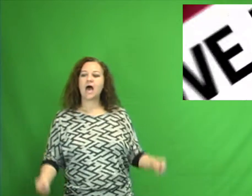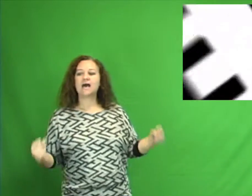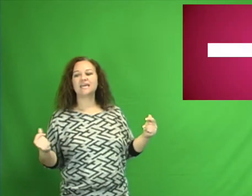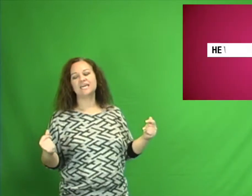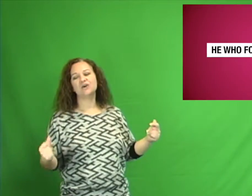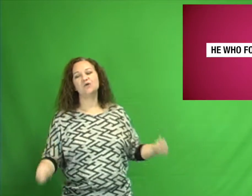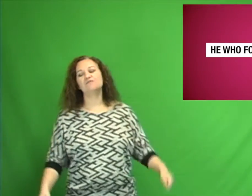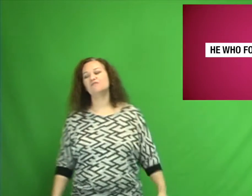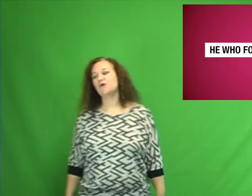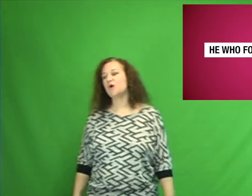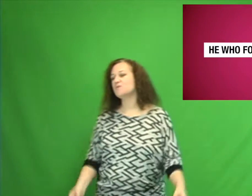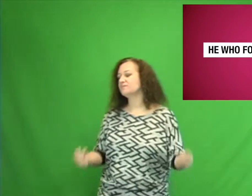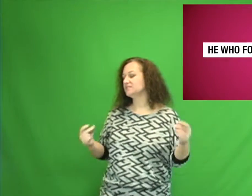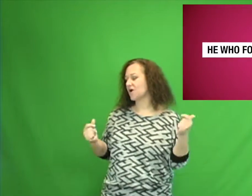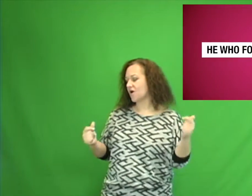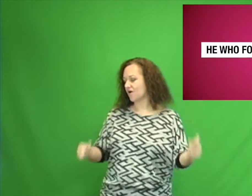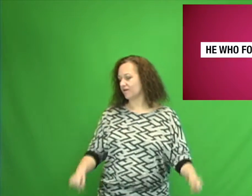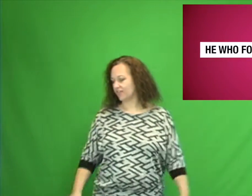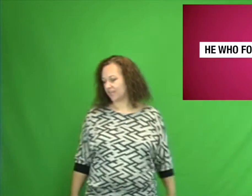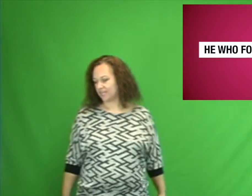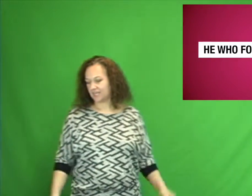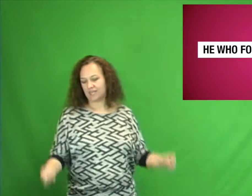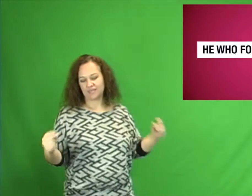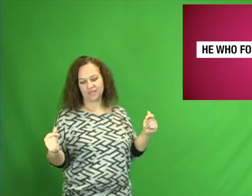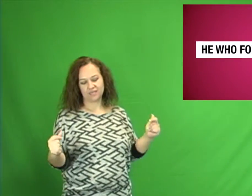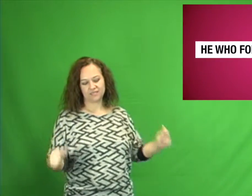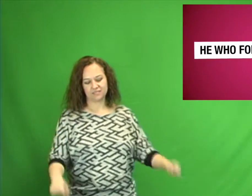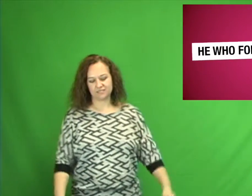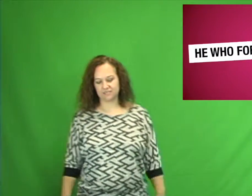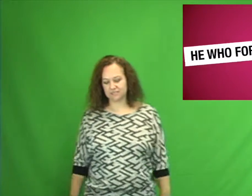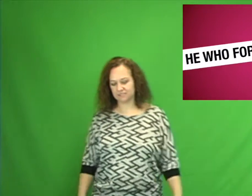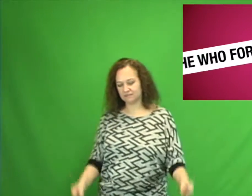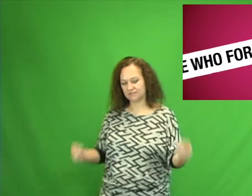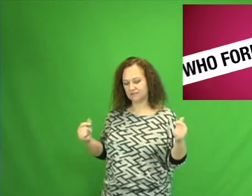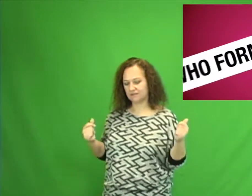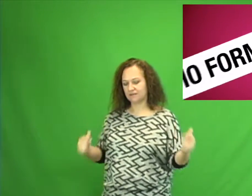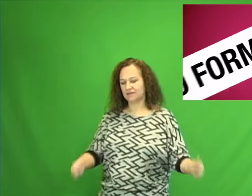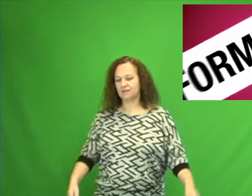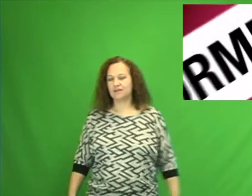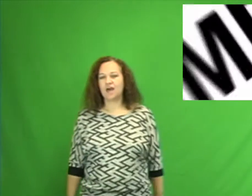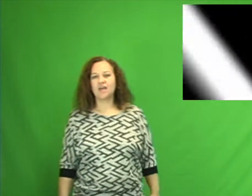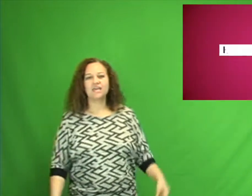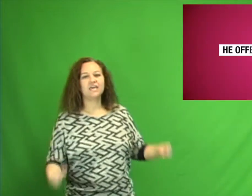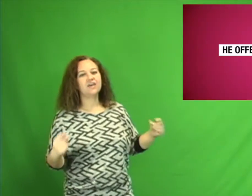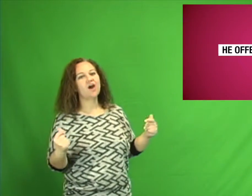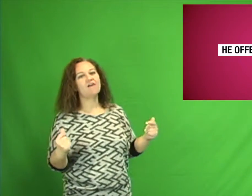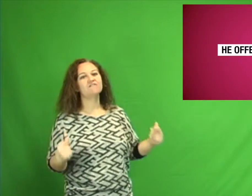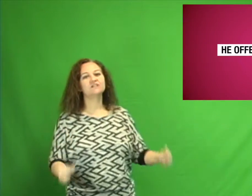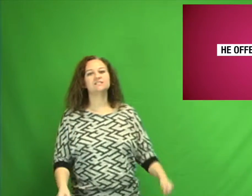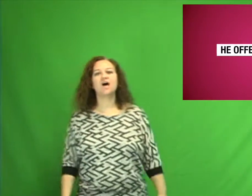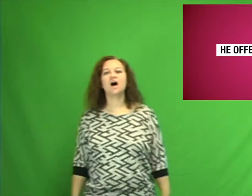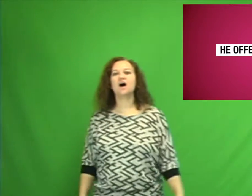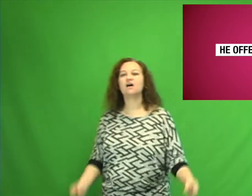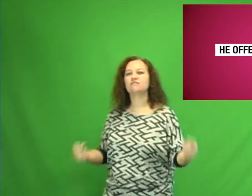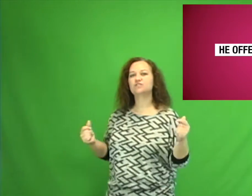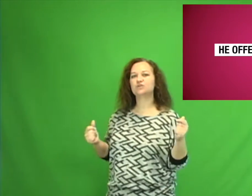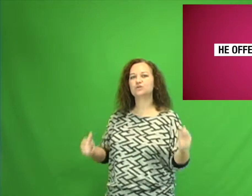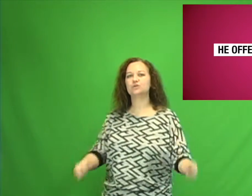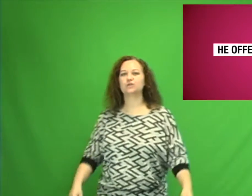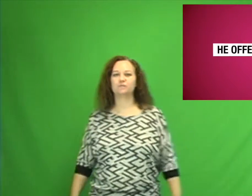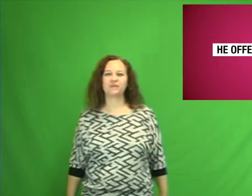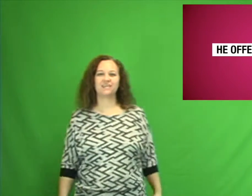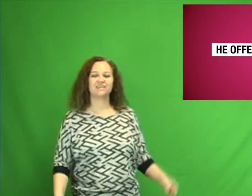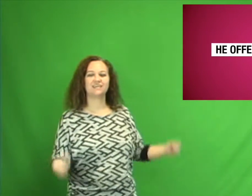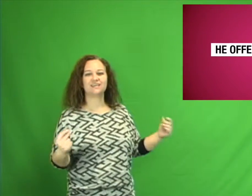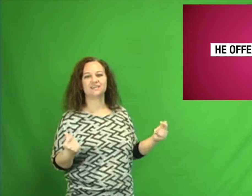He who formed all things He offers love